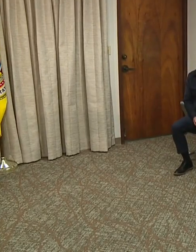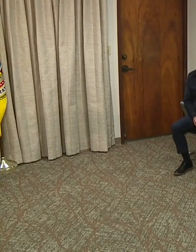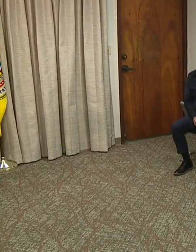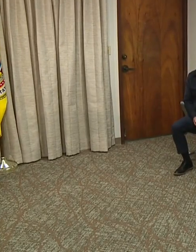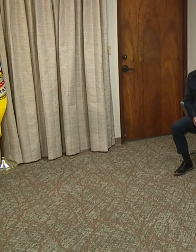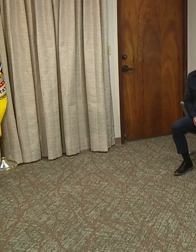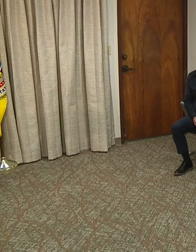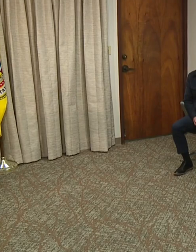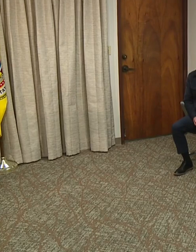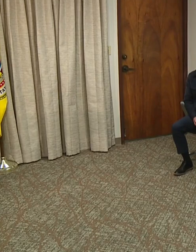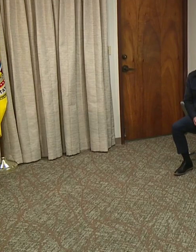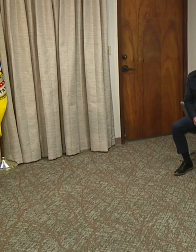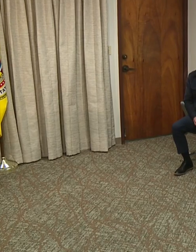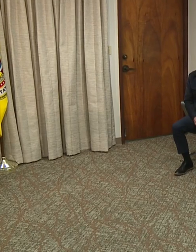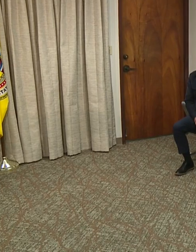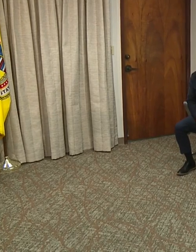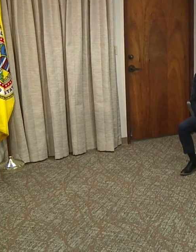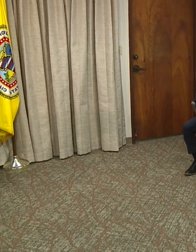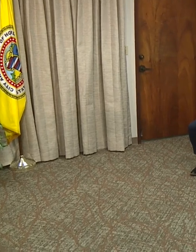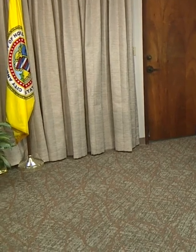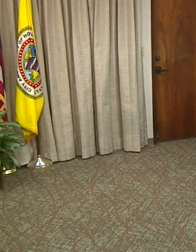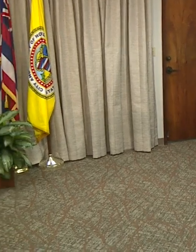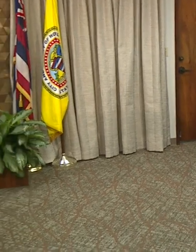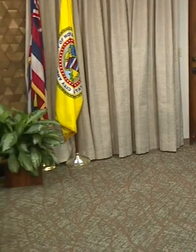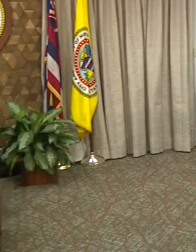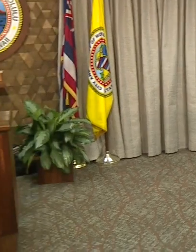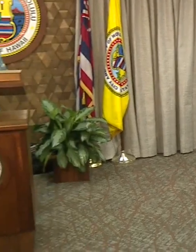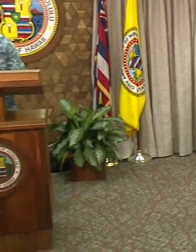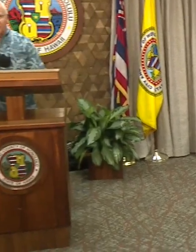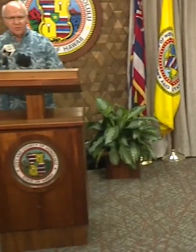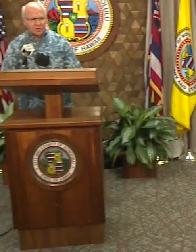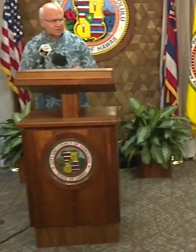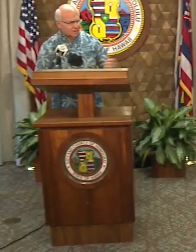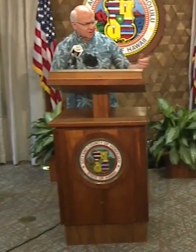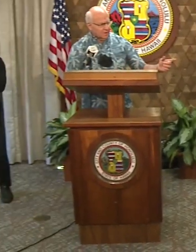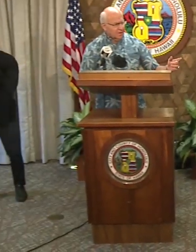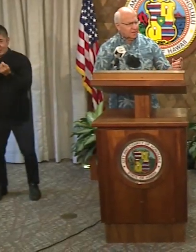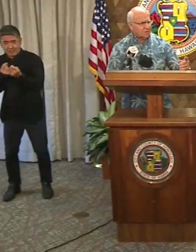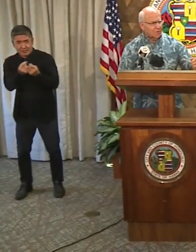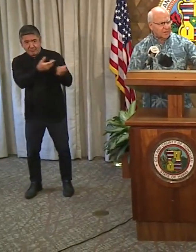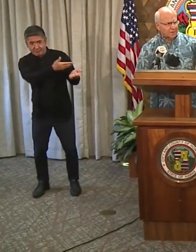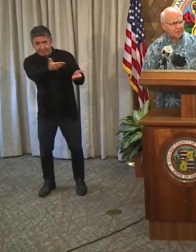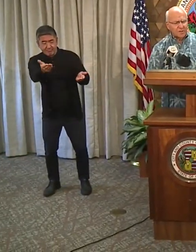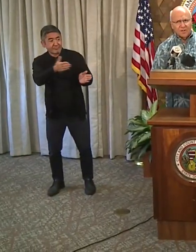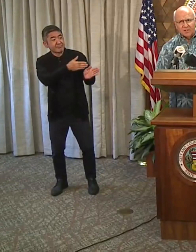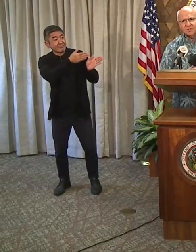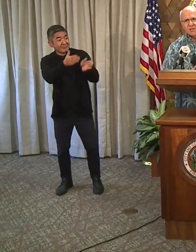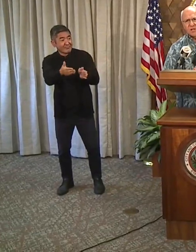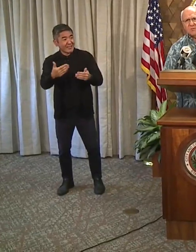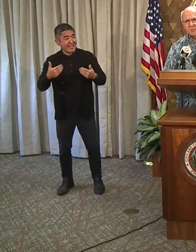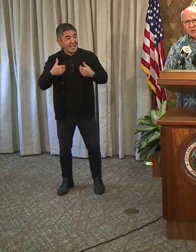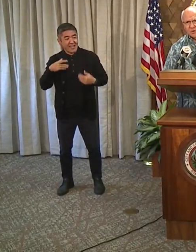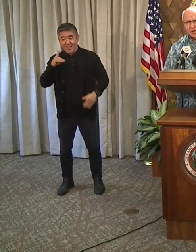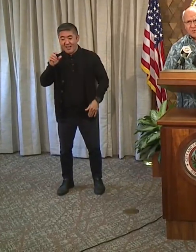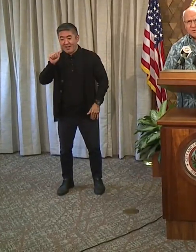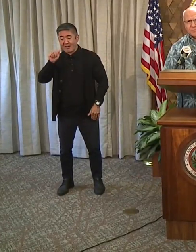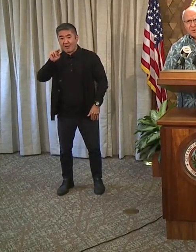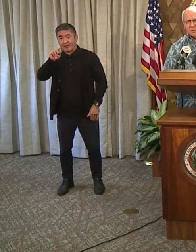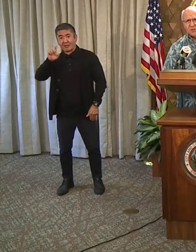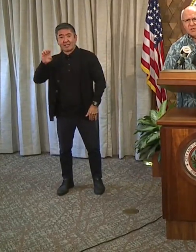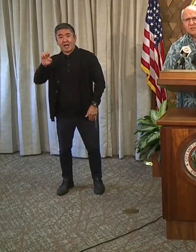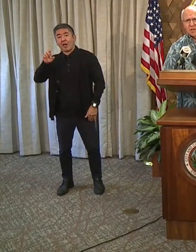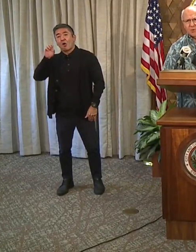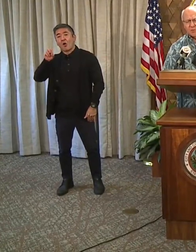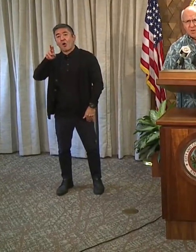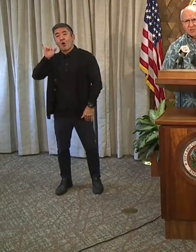and led the whole transition team in the selection of the men and women you're about to meet. Next to Michael is Danette Morayama,